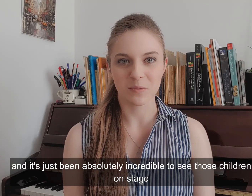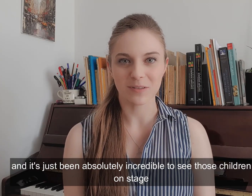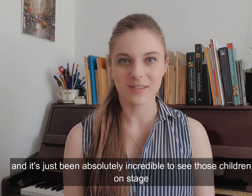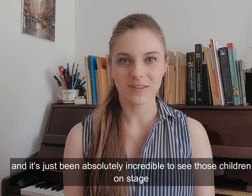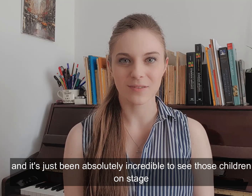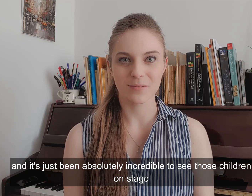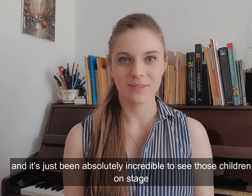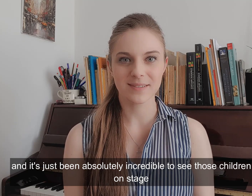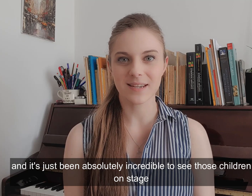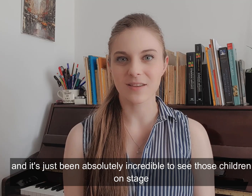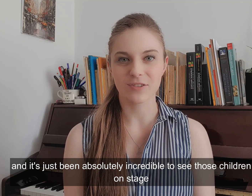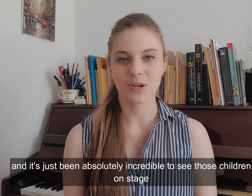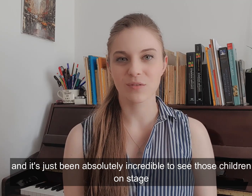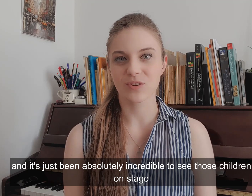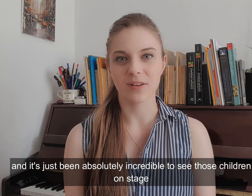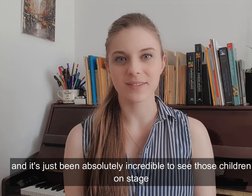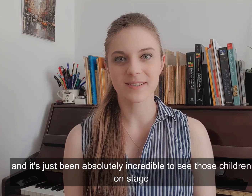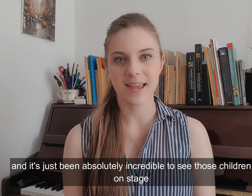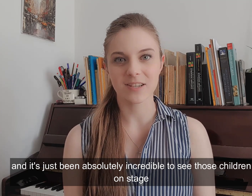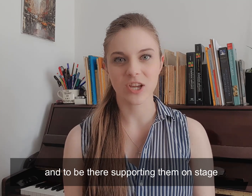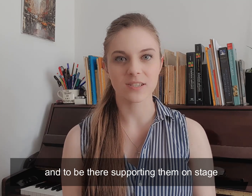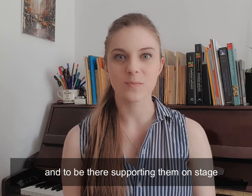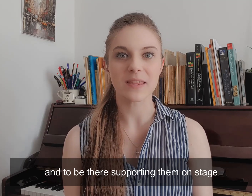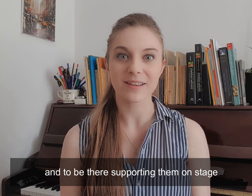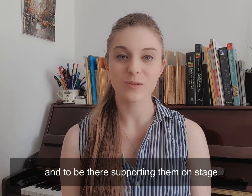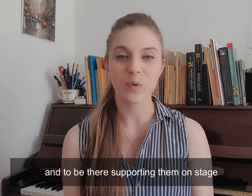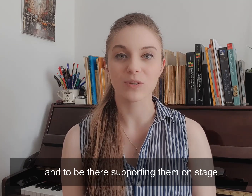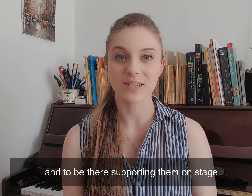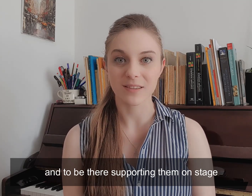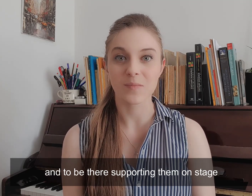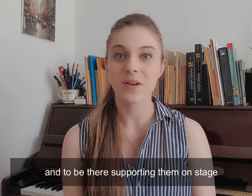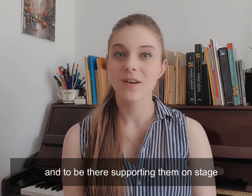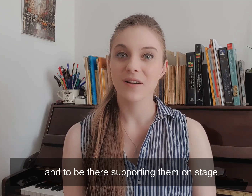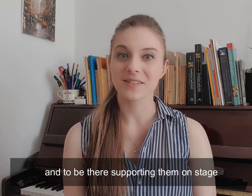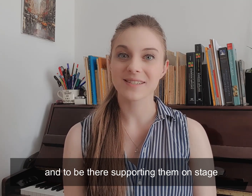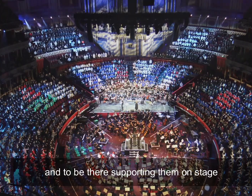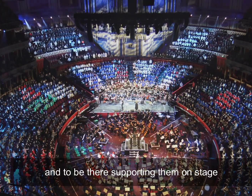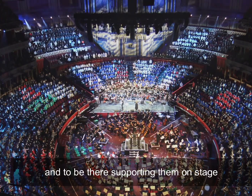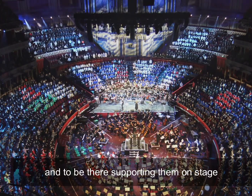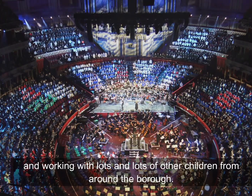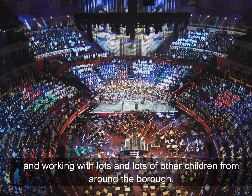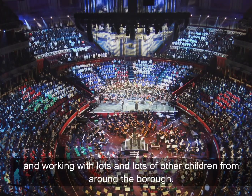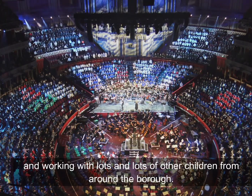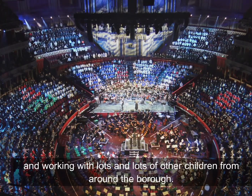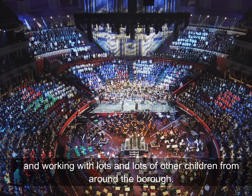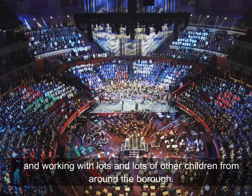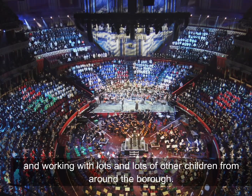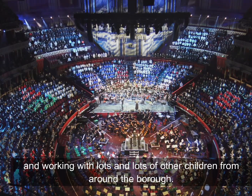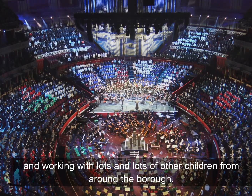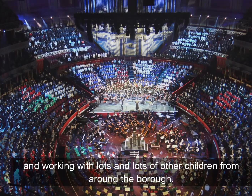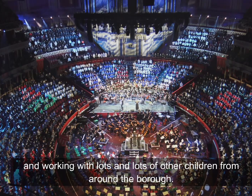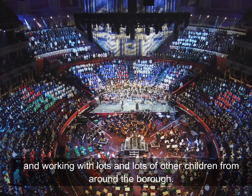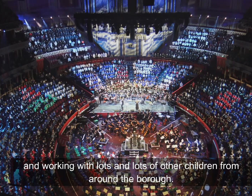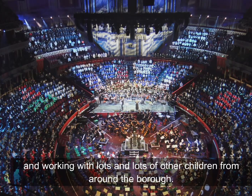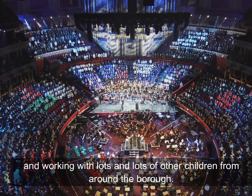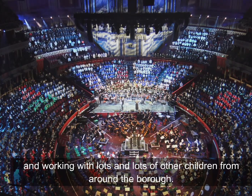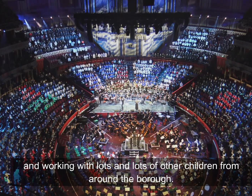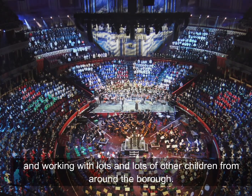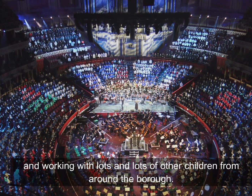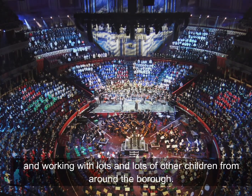to see those children on stage and to be there supporting them on stage and working with lots and lots of other children from around the borough.